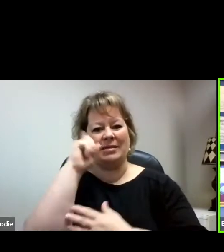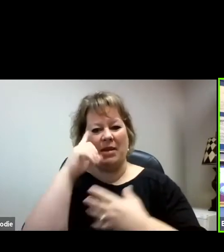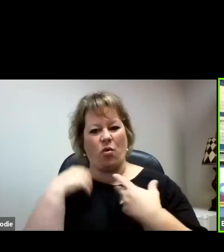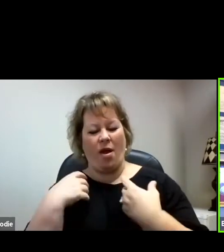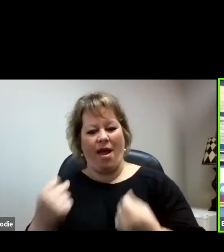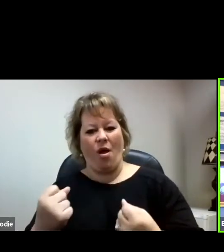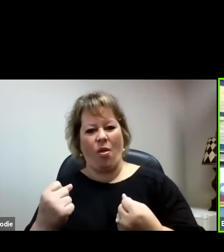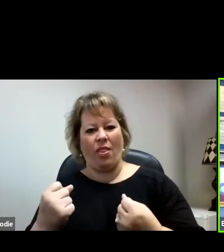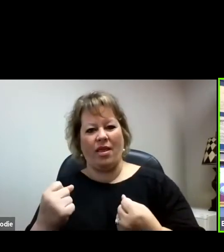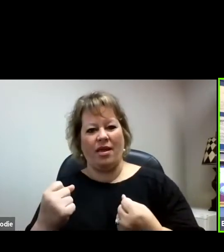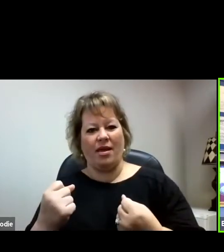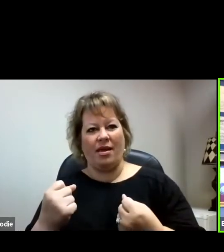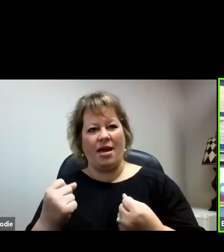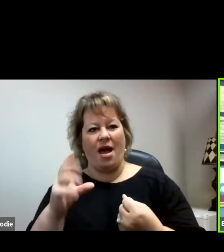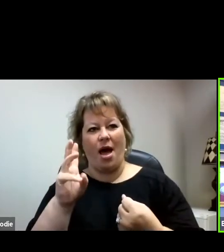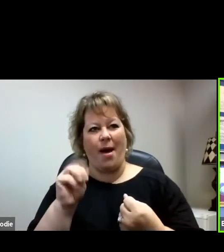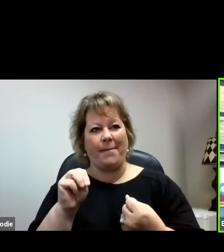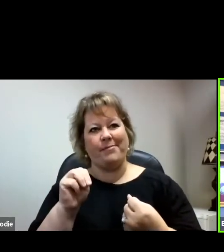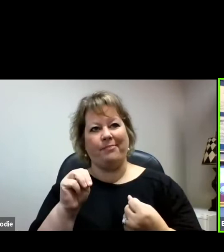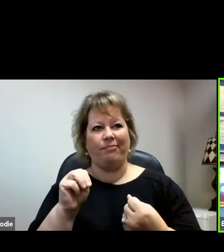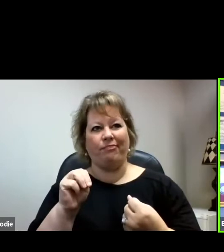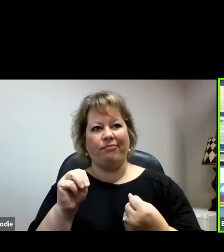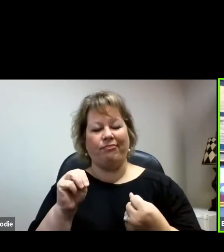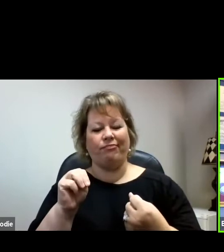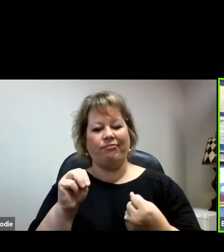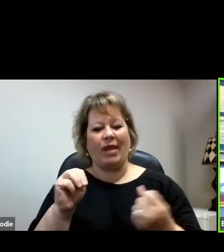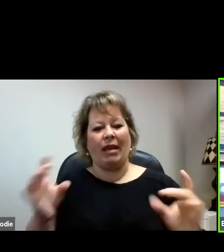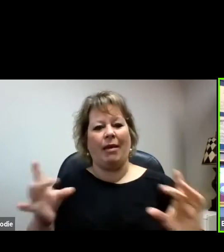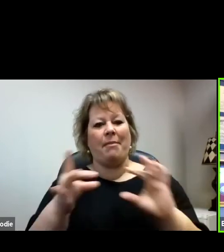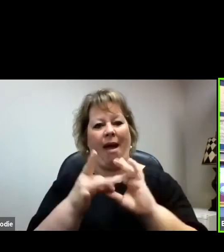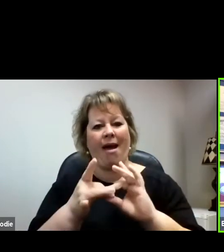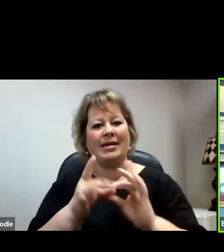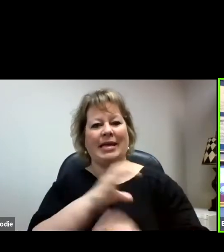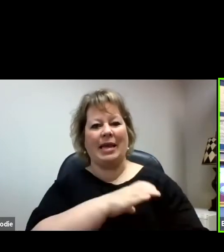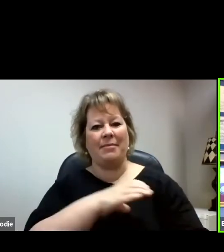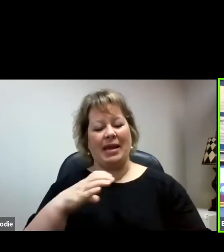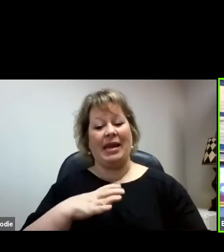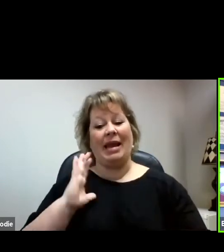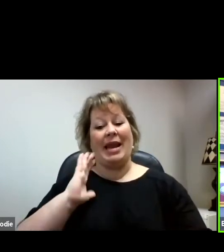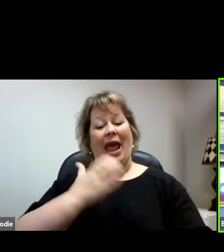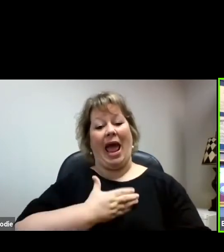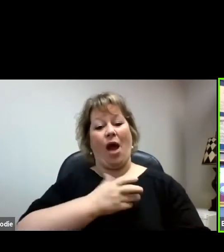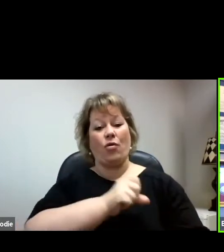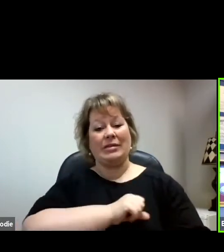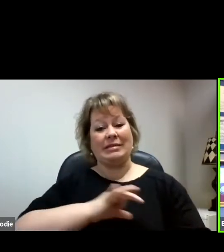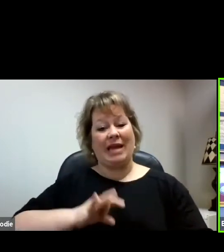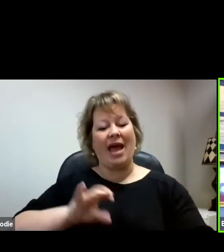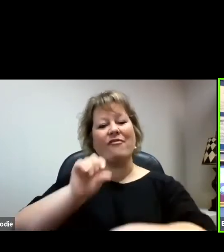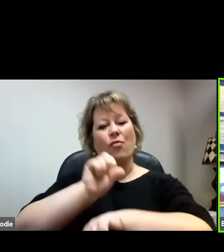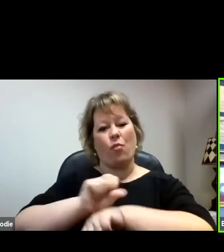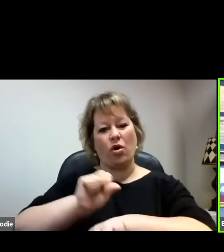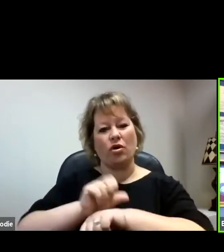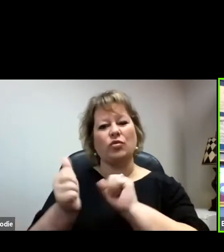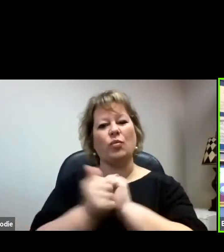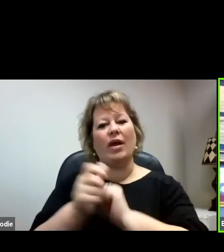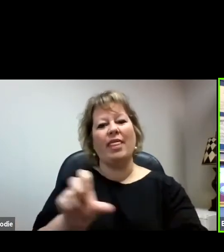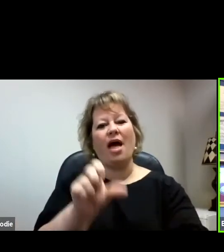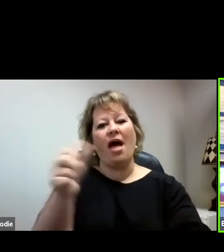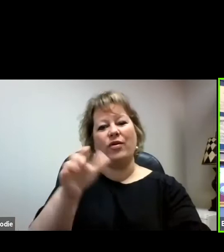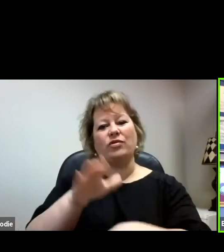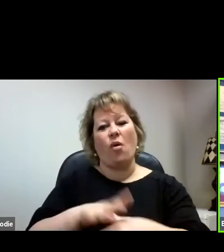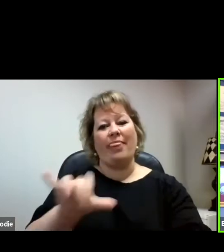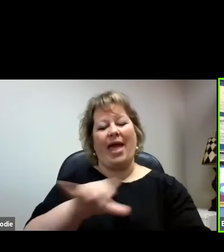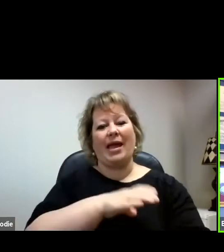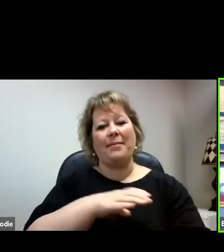Combined Committee, and our staff worked along with the others on that committee